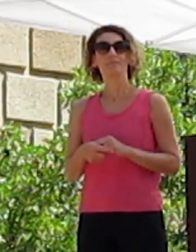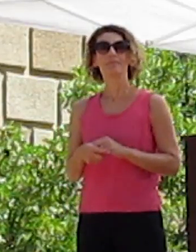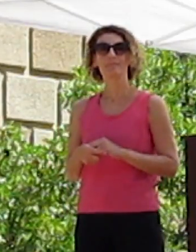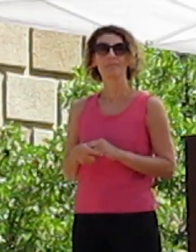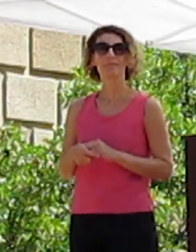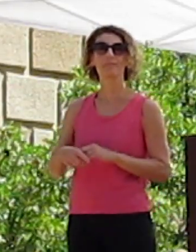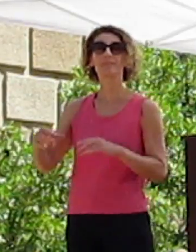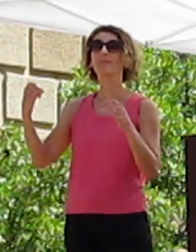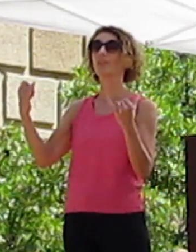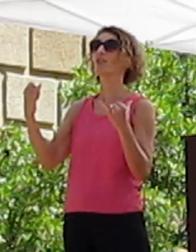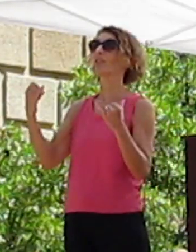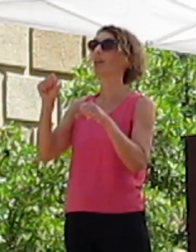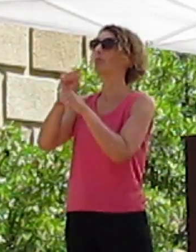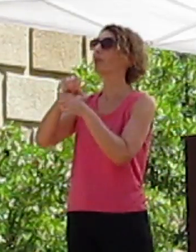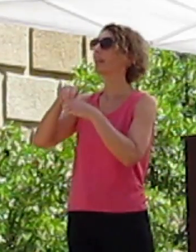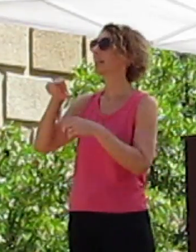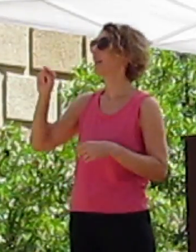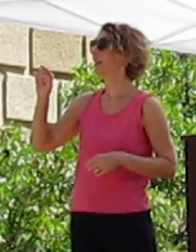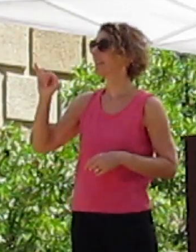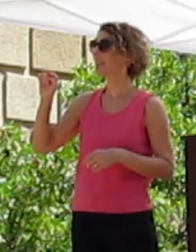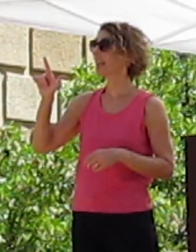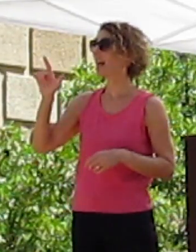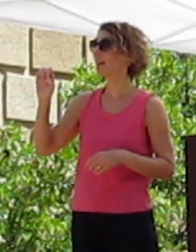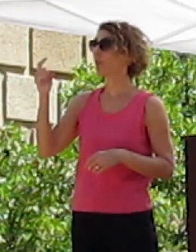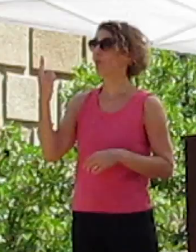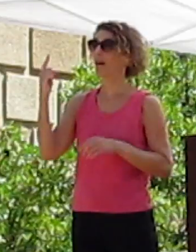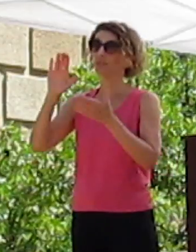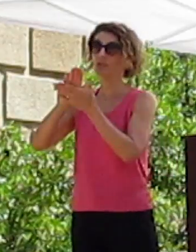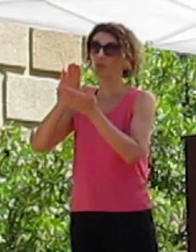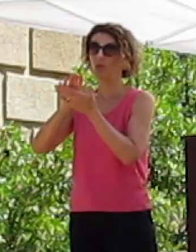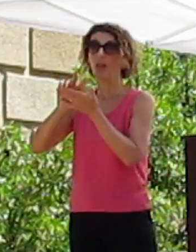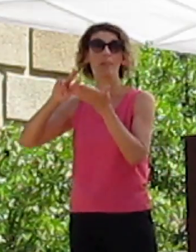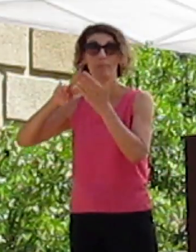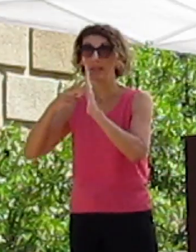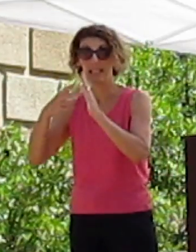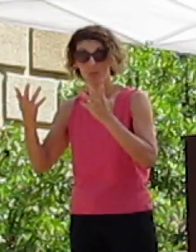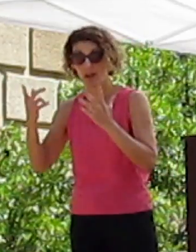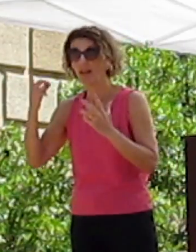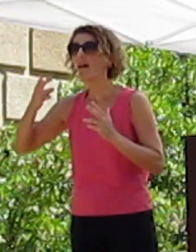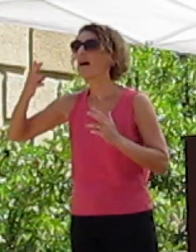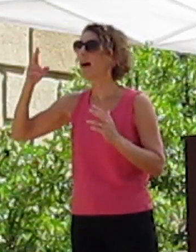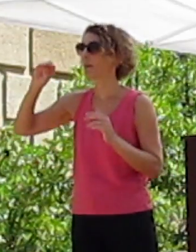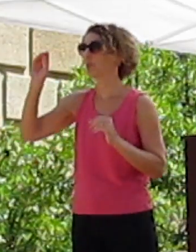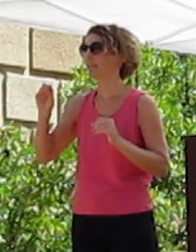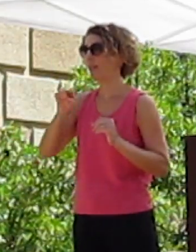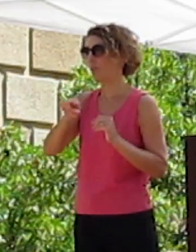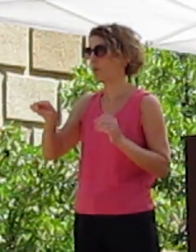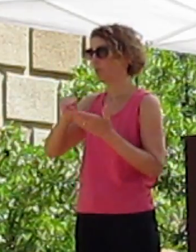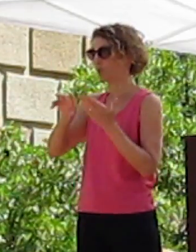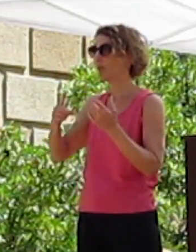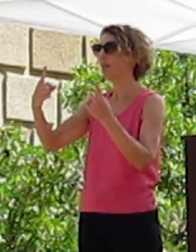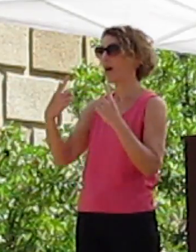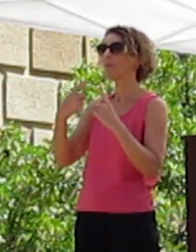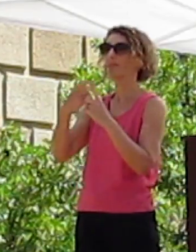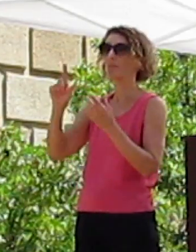I currently work at a Title I school. That means that a high percentage of my students come from low-income